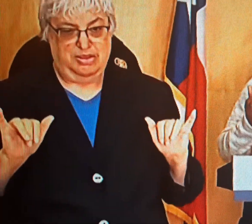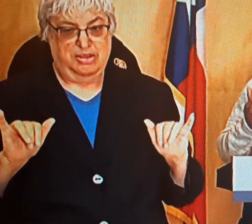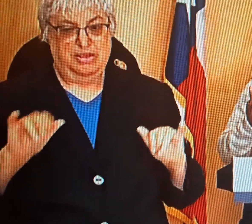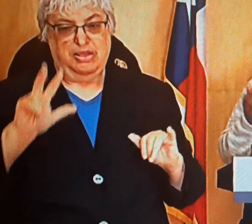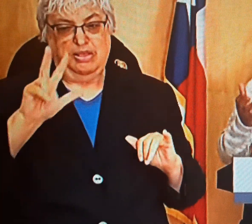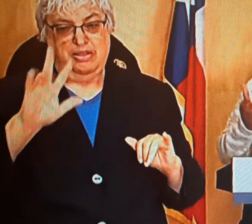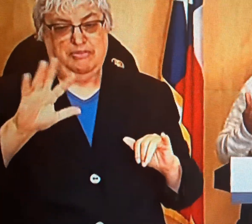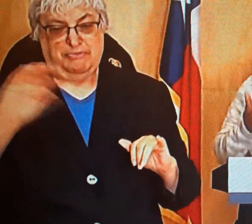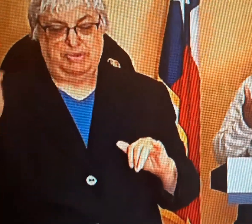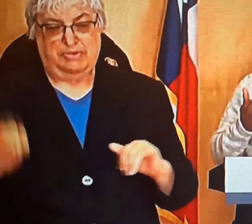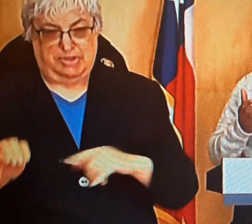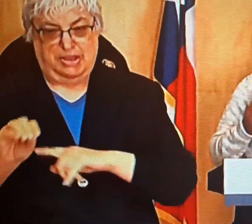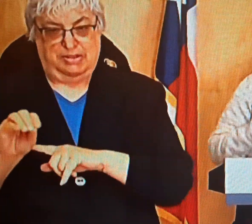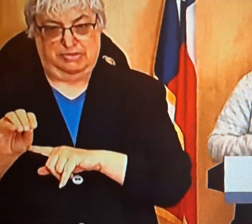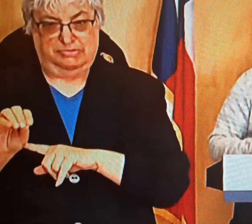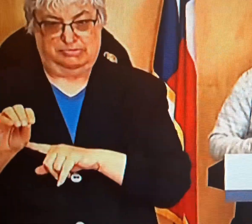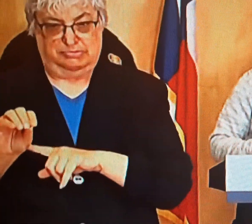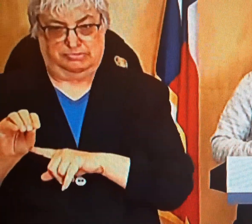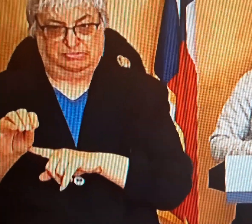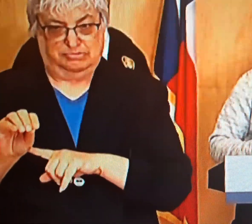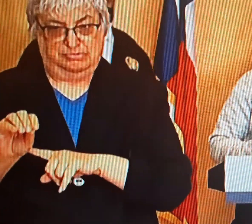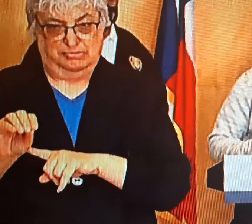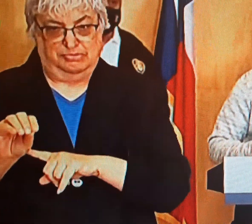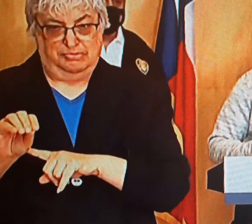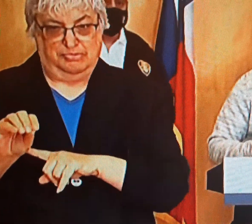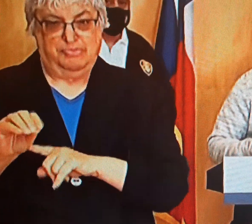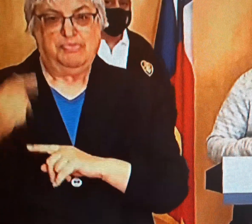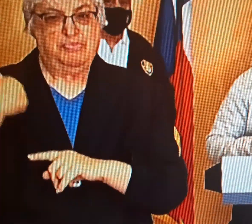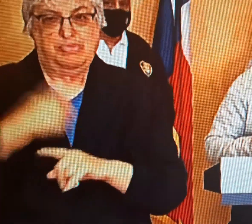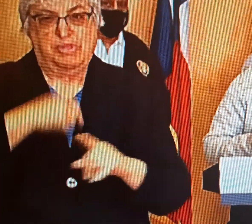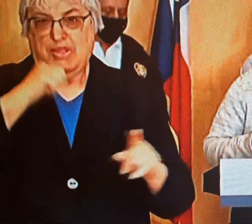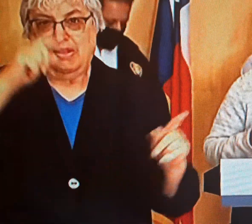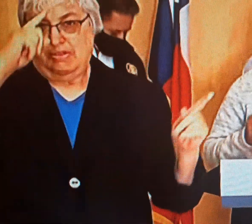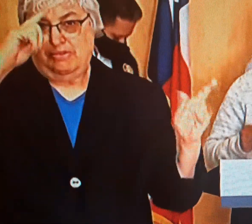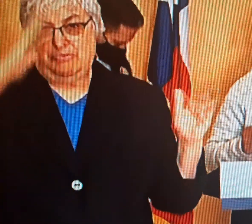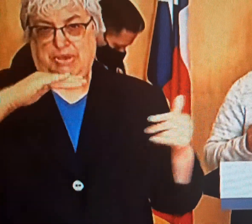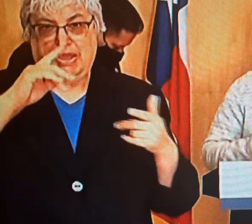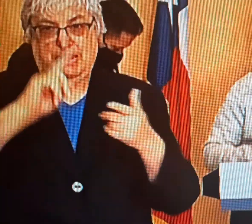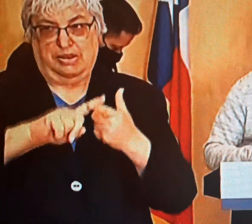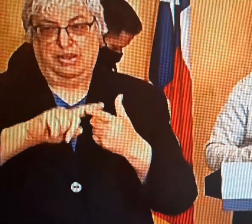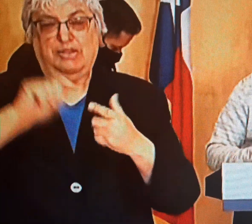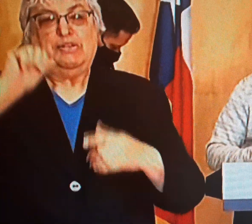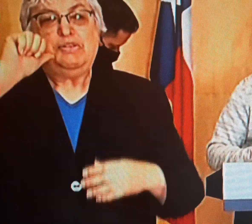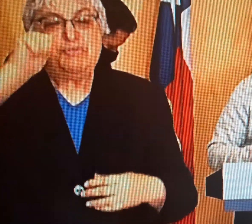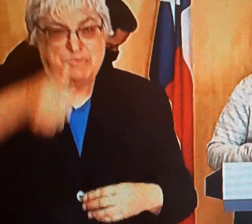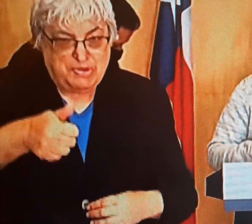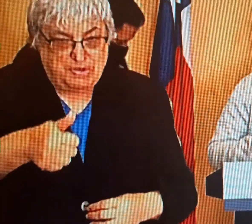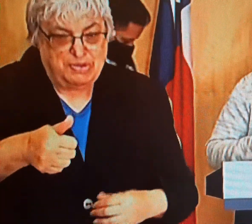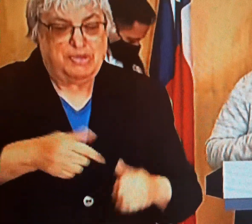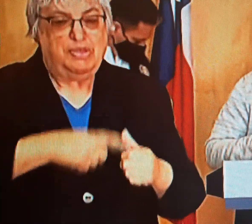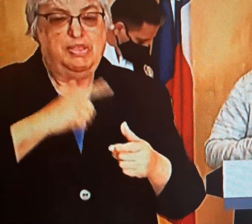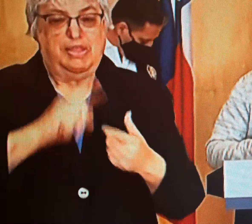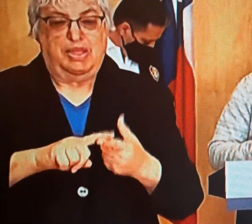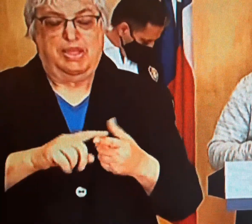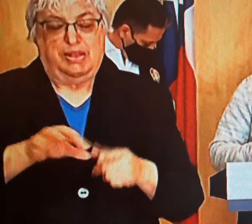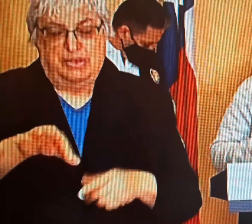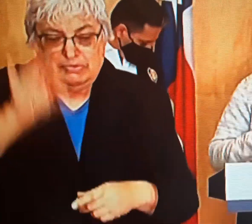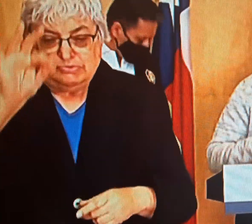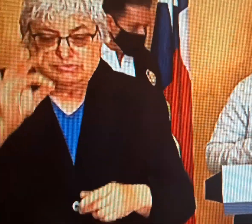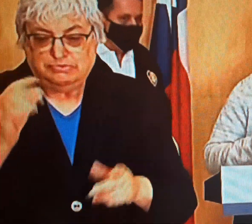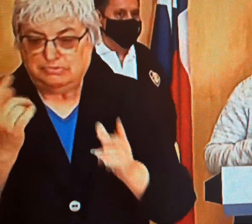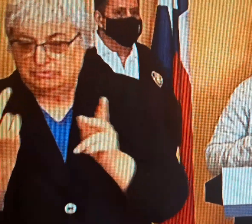around 35 really 35 and we don't anticipate that taking place until tomorrow. Then we have to take samples